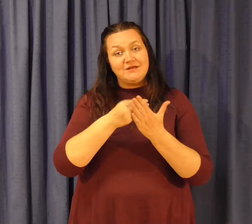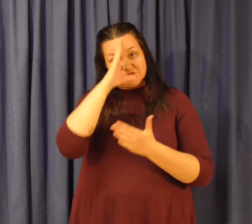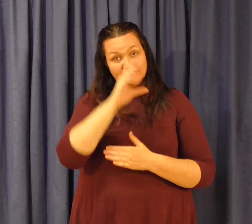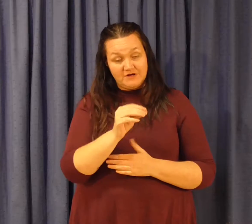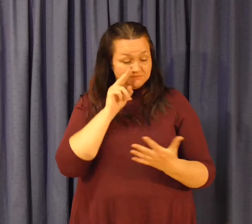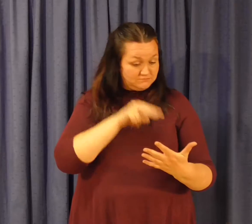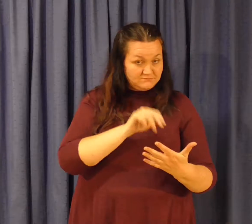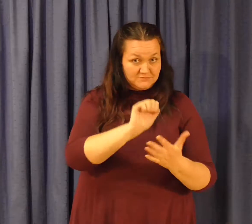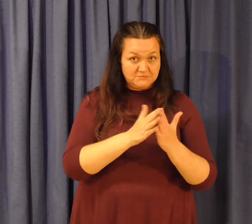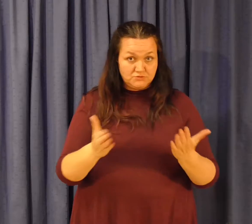Well?